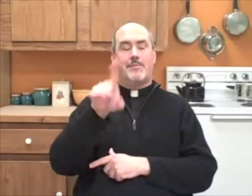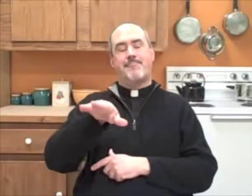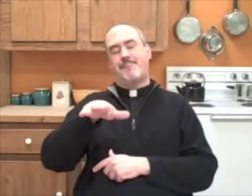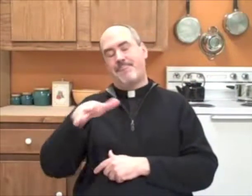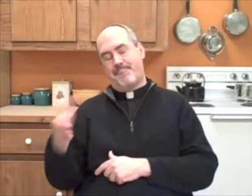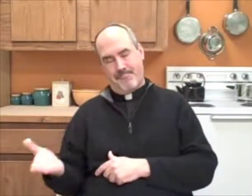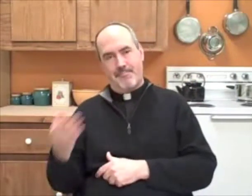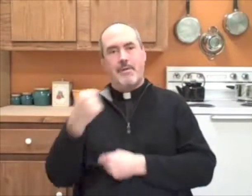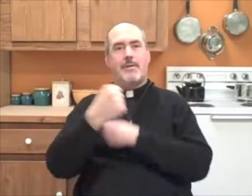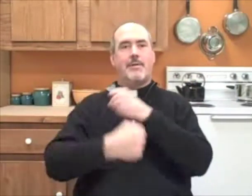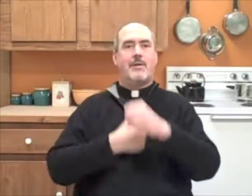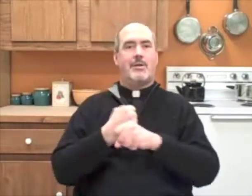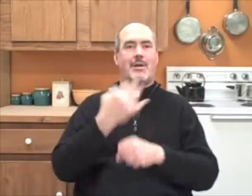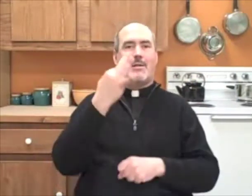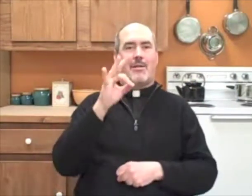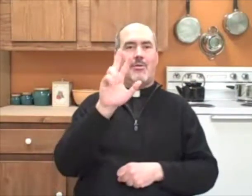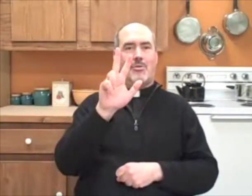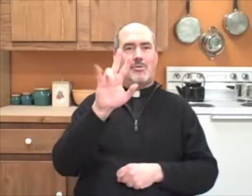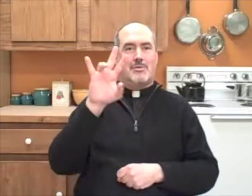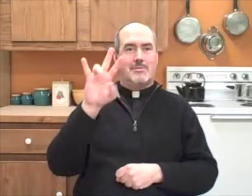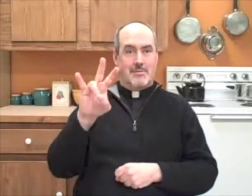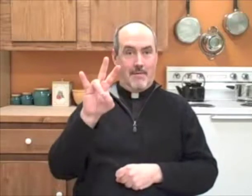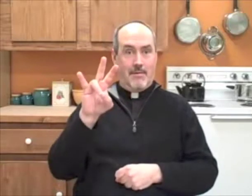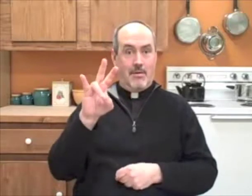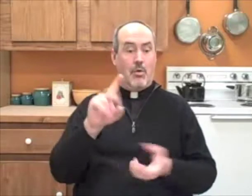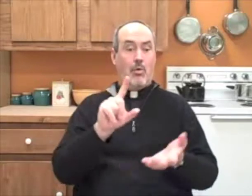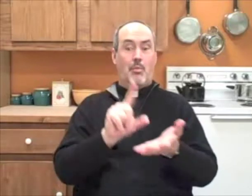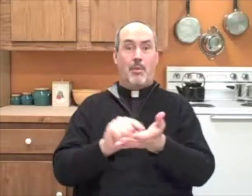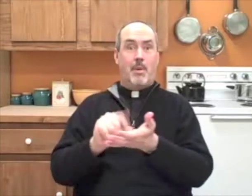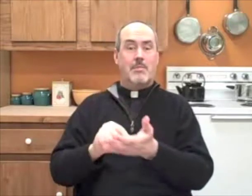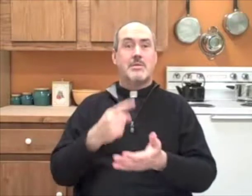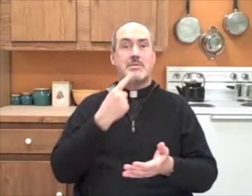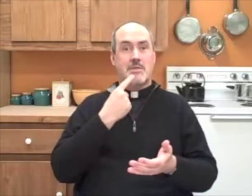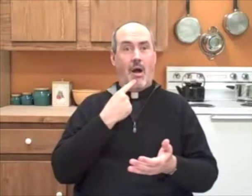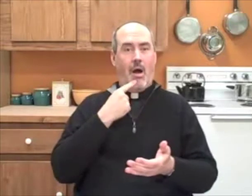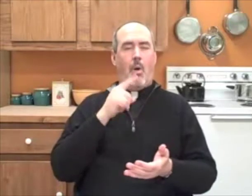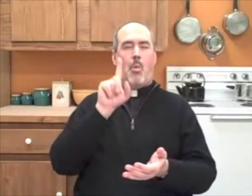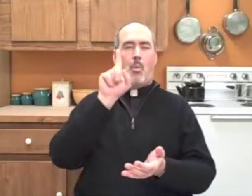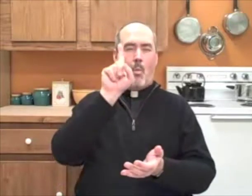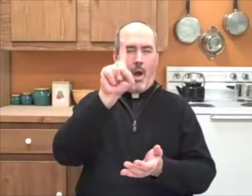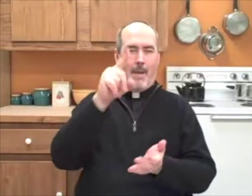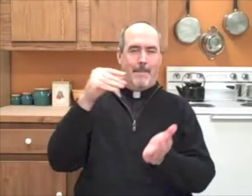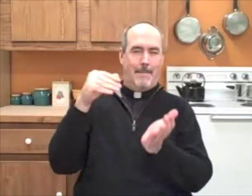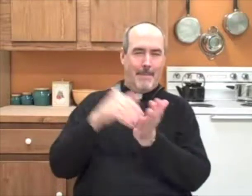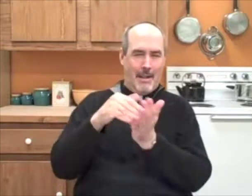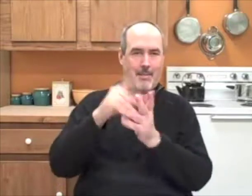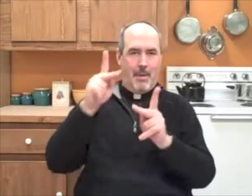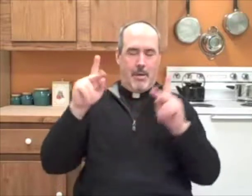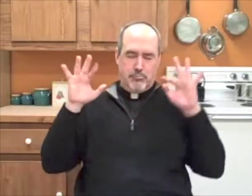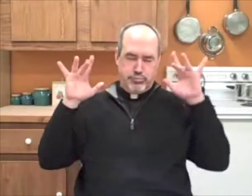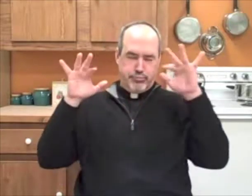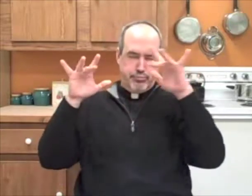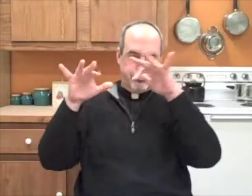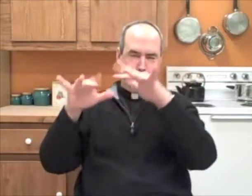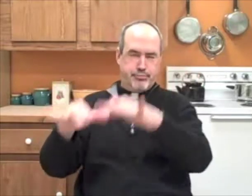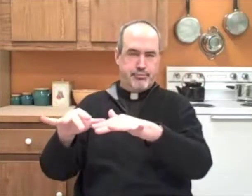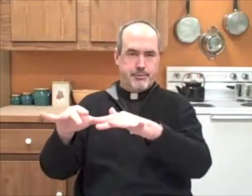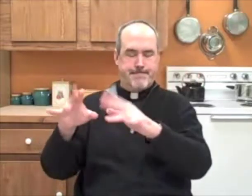At the age of 91, brother André died in 1937. And at that time, in his obituary, the